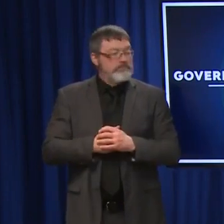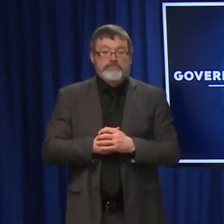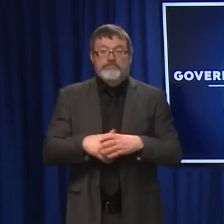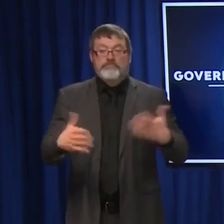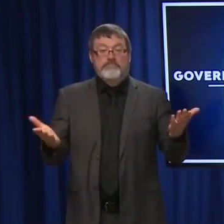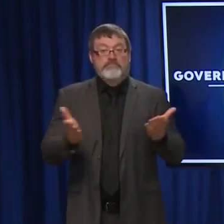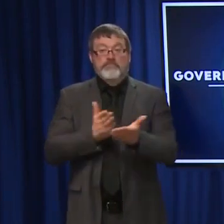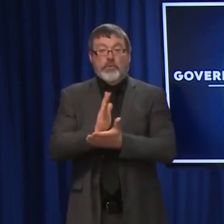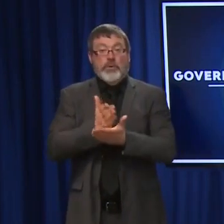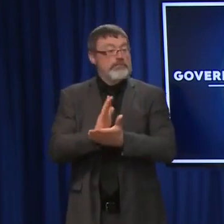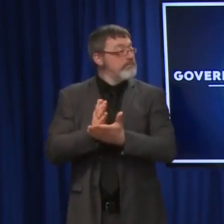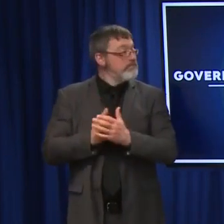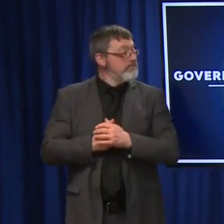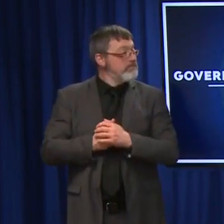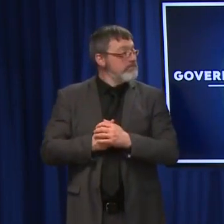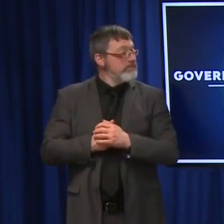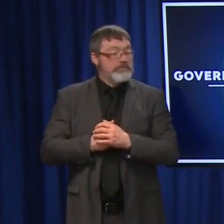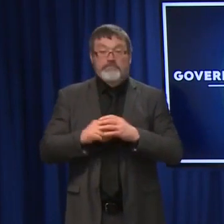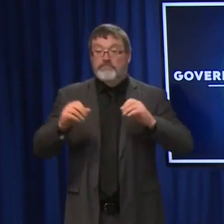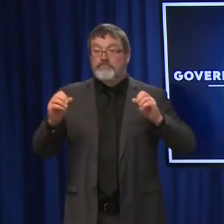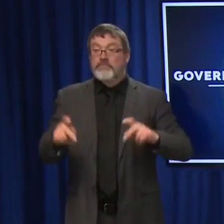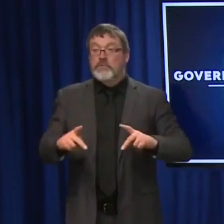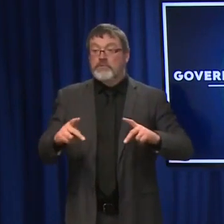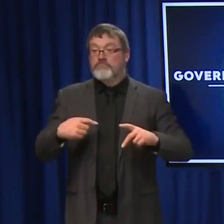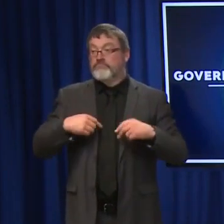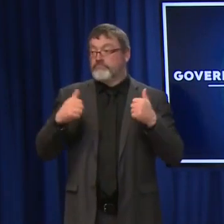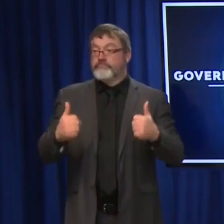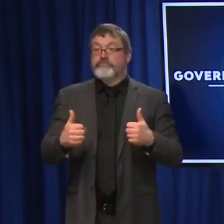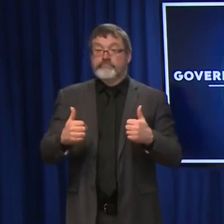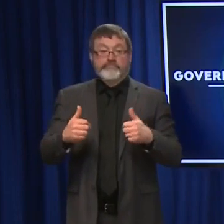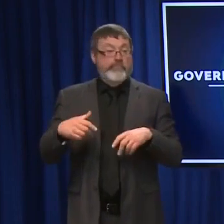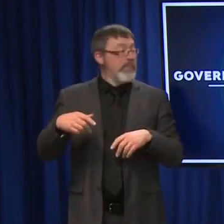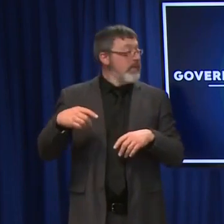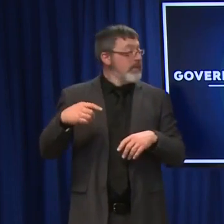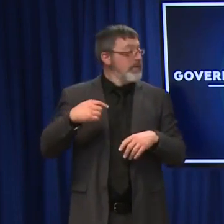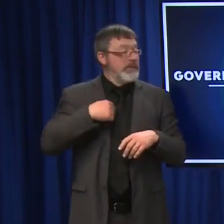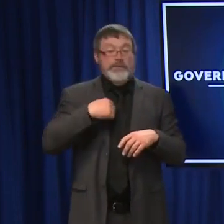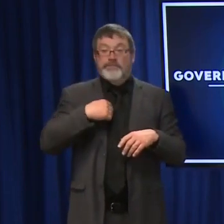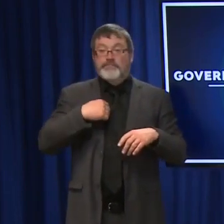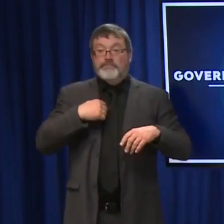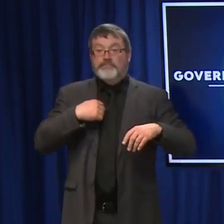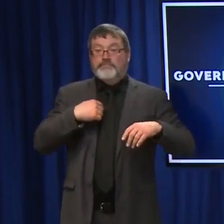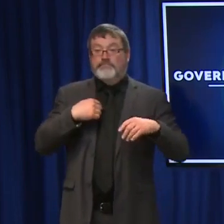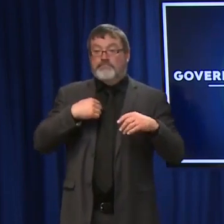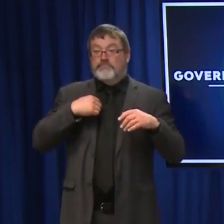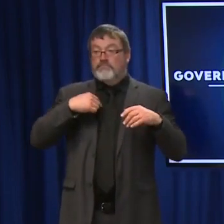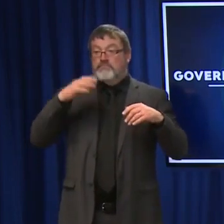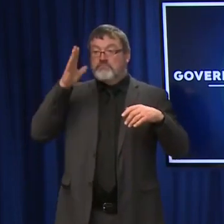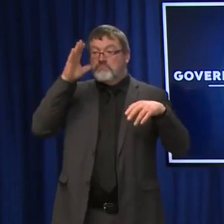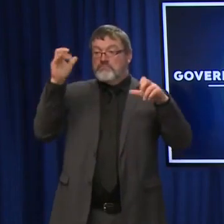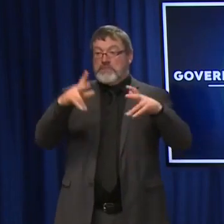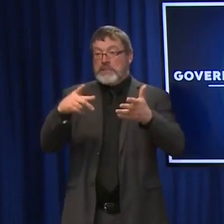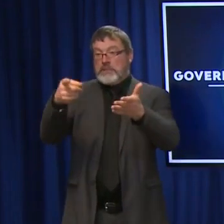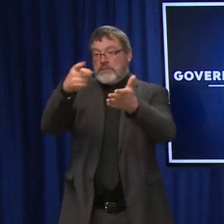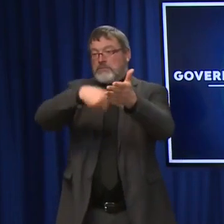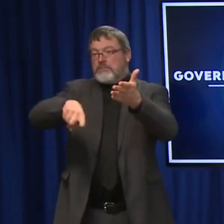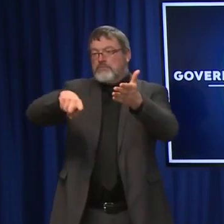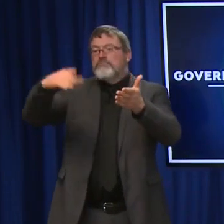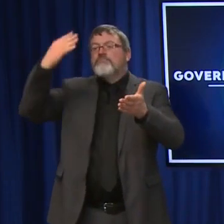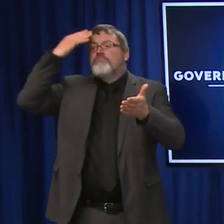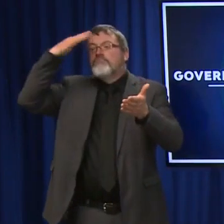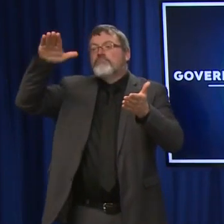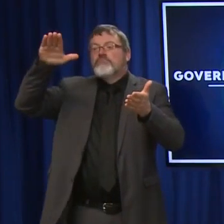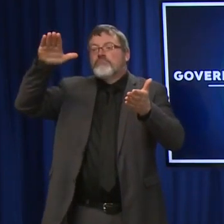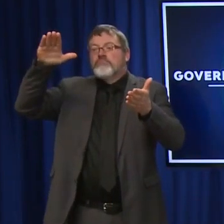Okay. Great. Well, look, we want everyone, we're not sure if we'll be back next week. We're going to kind of see where the numbers go. We know it's the